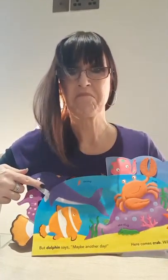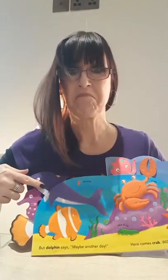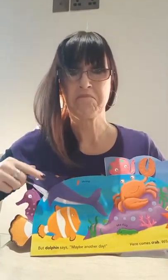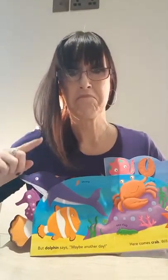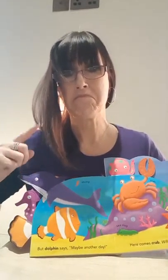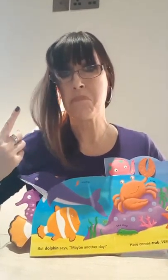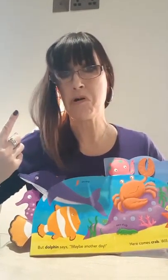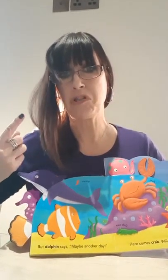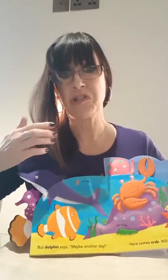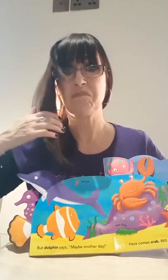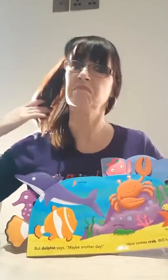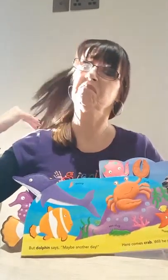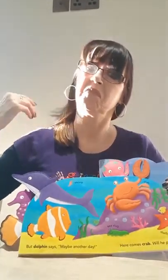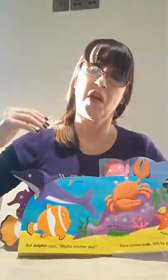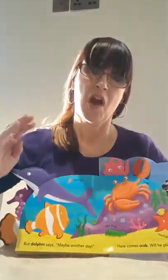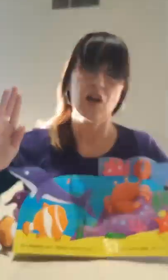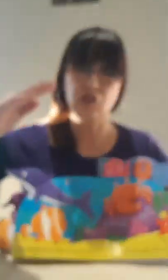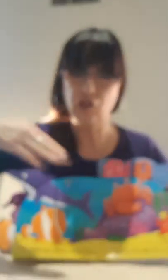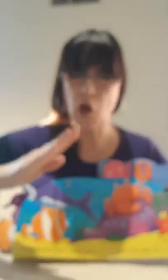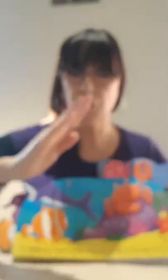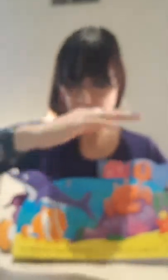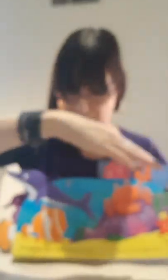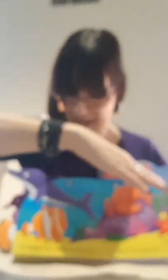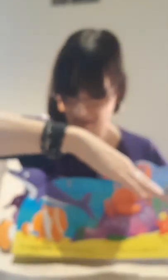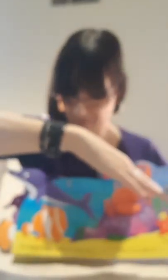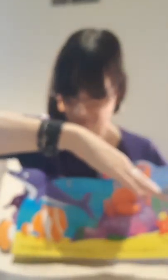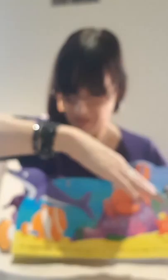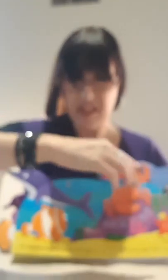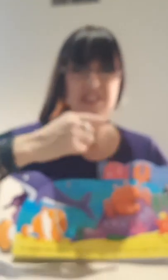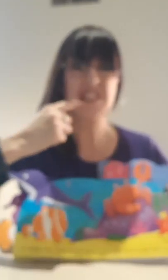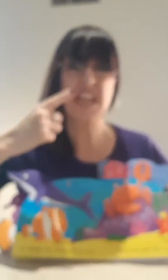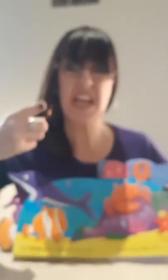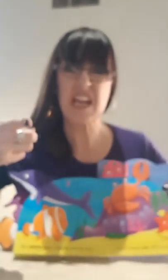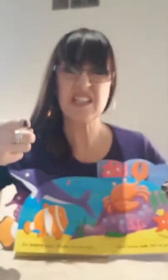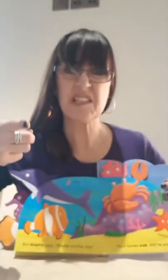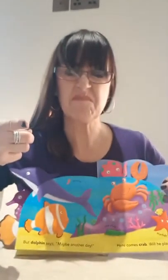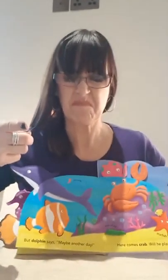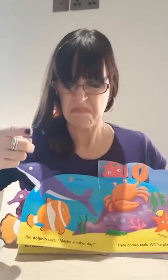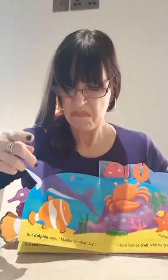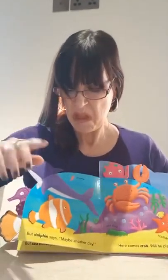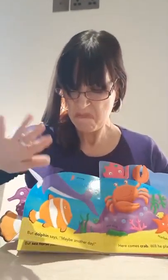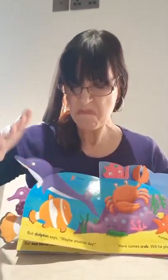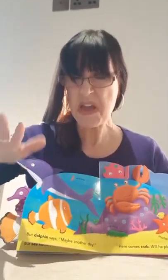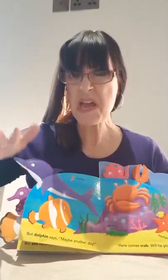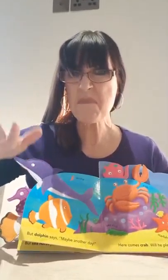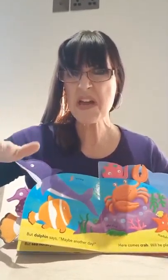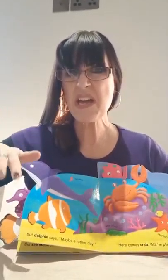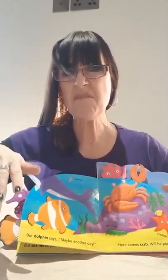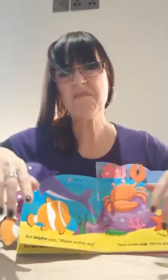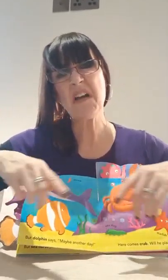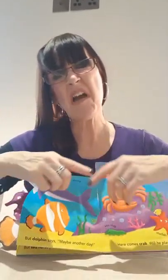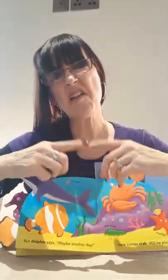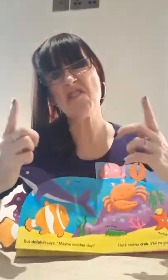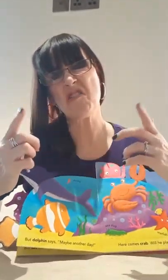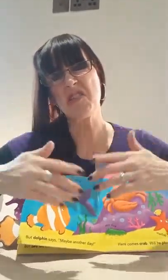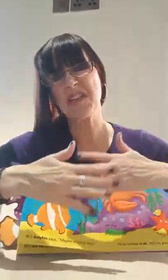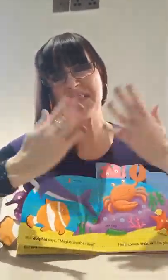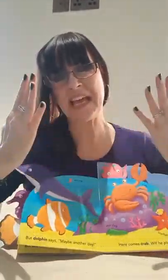But dolphin says, maybe another day.